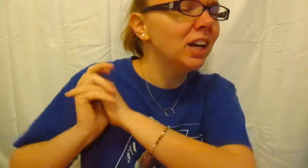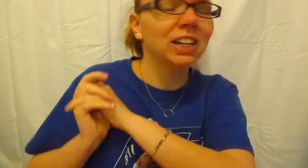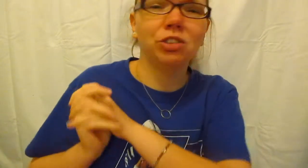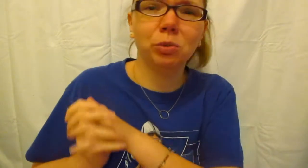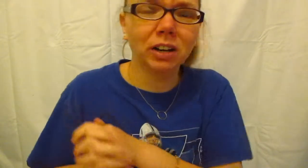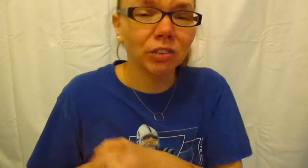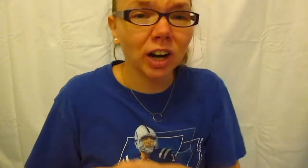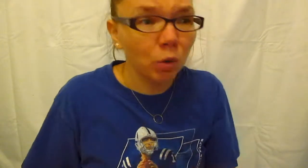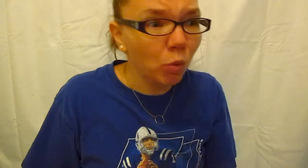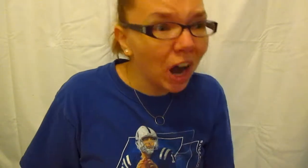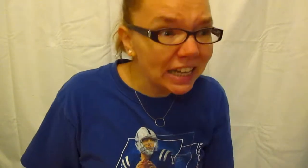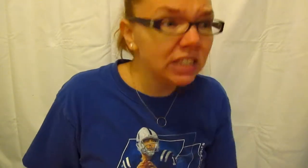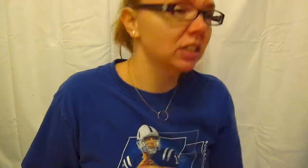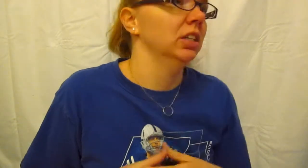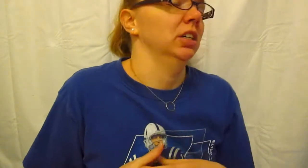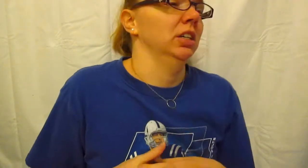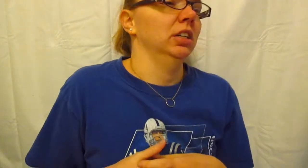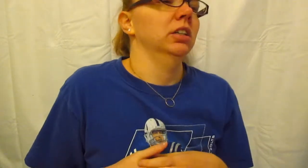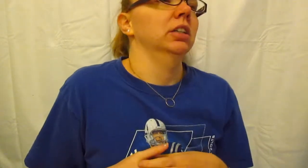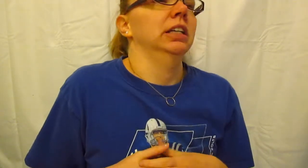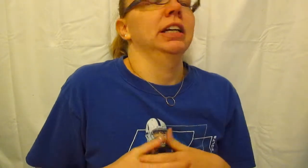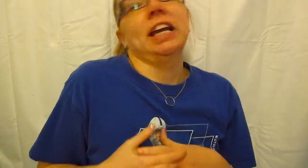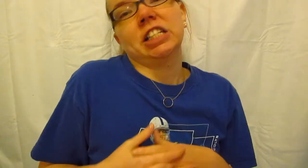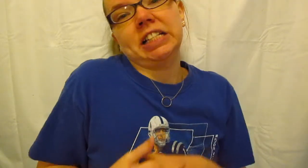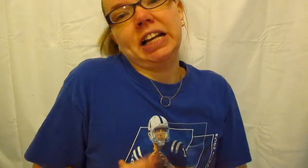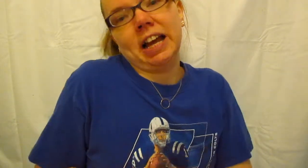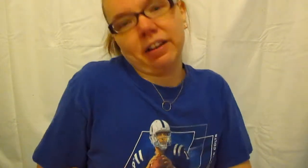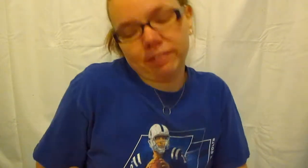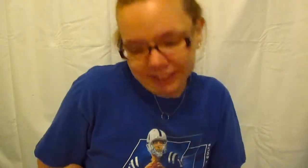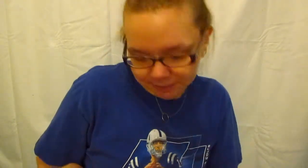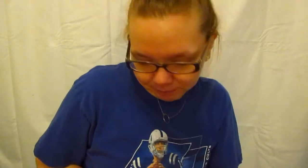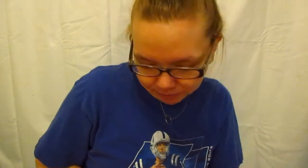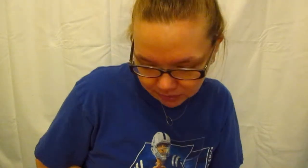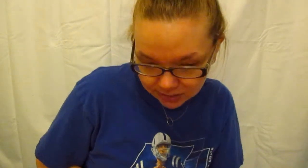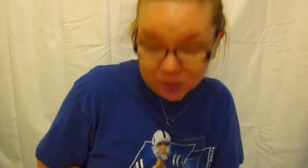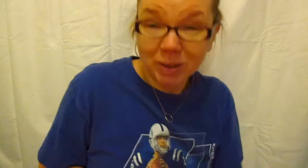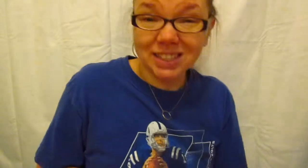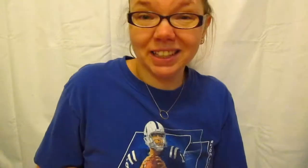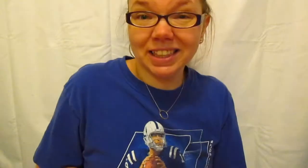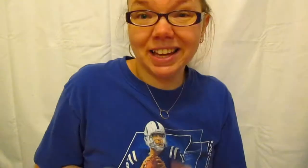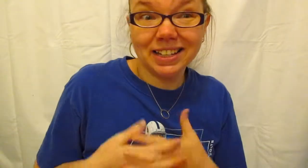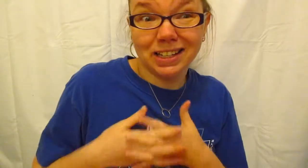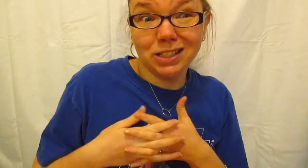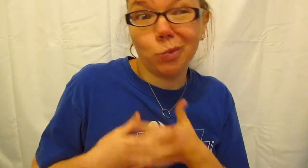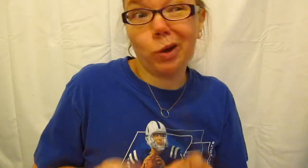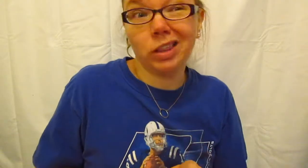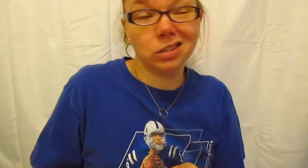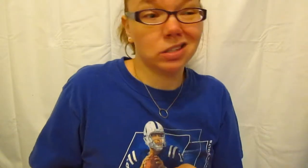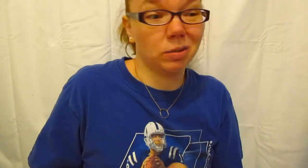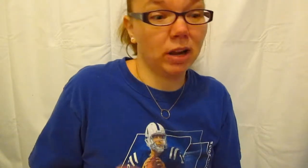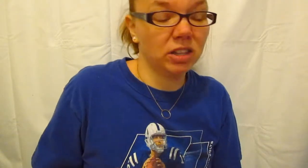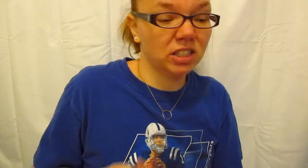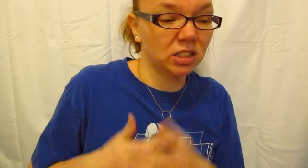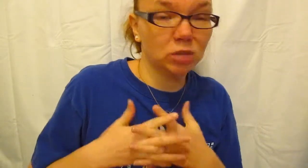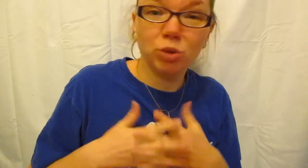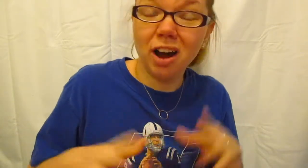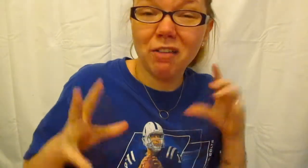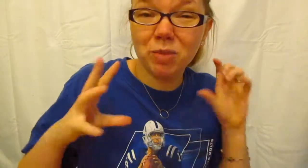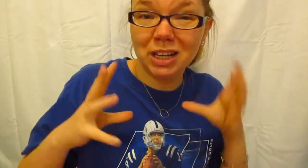I can do whatever I want. It's lovely. So basically that is what this is about. This is just more of me